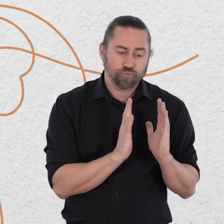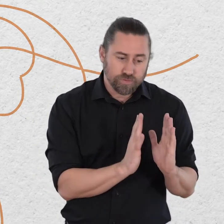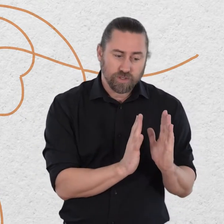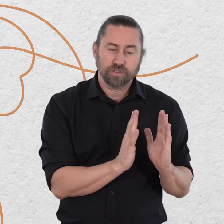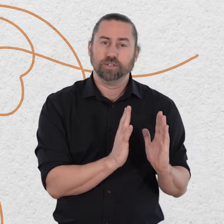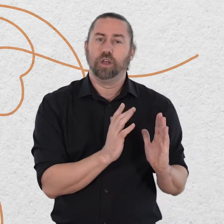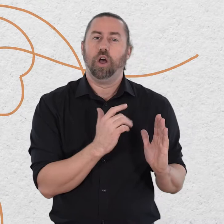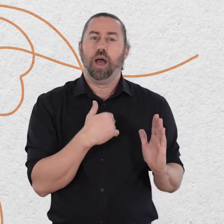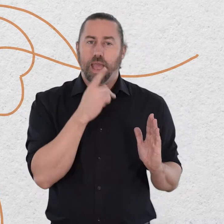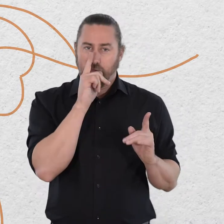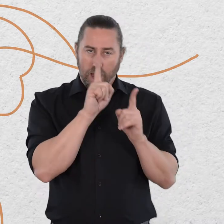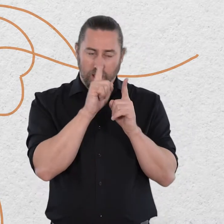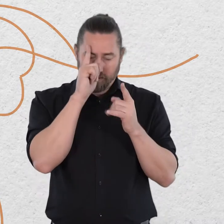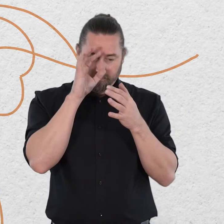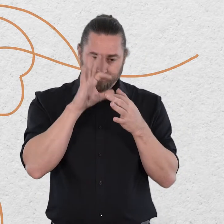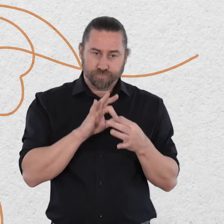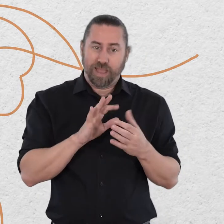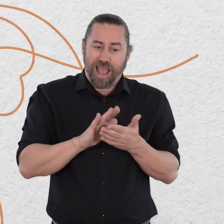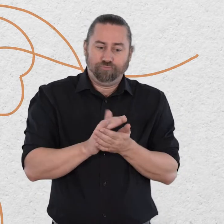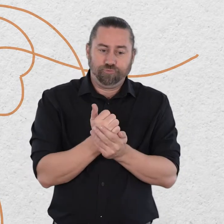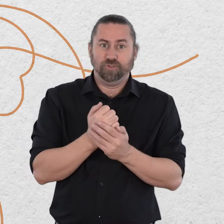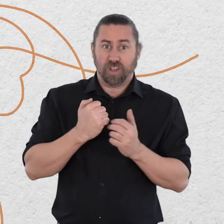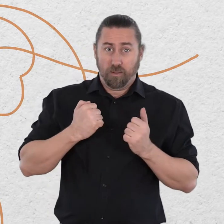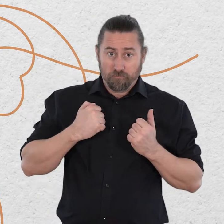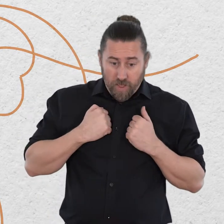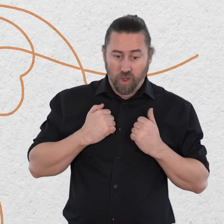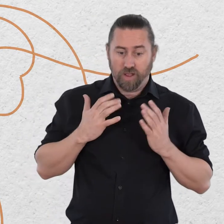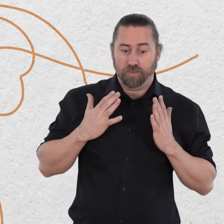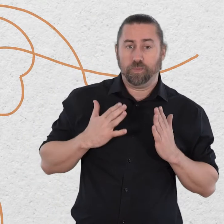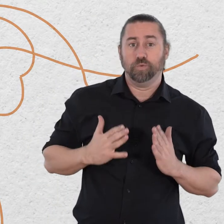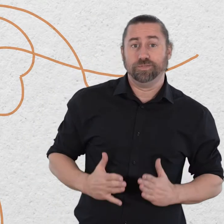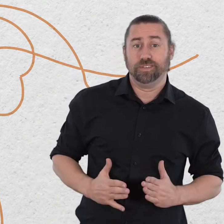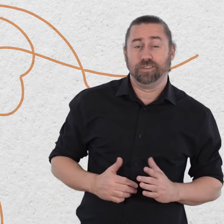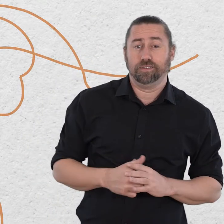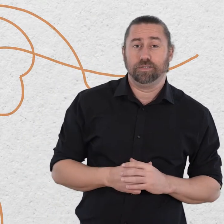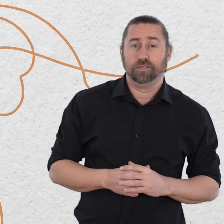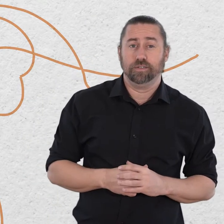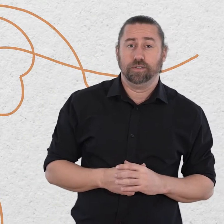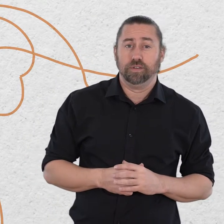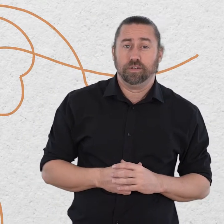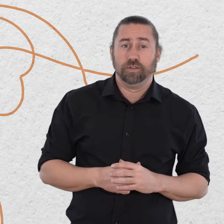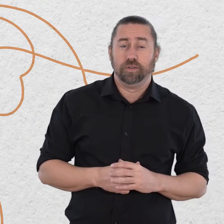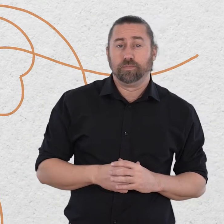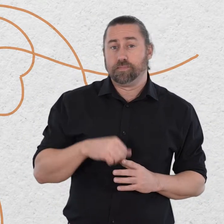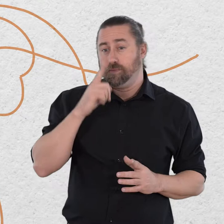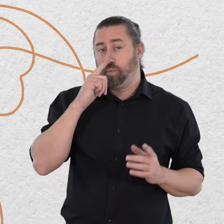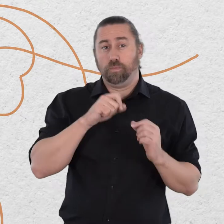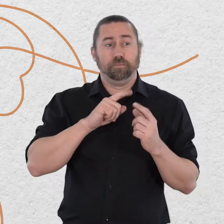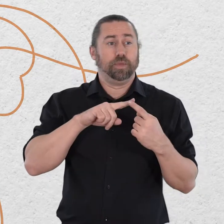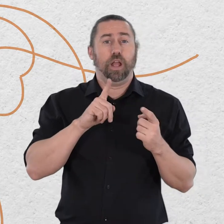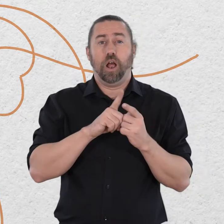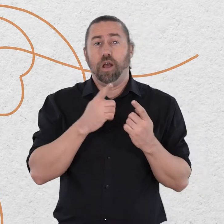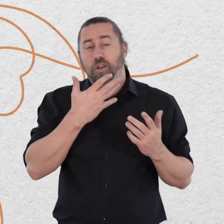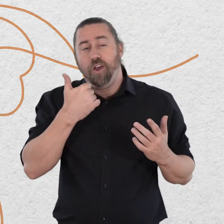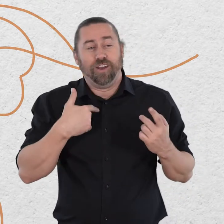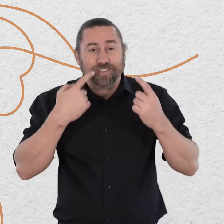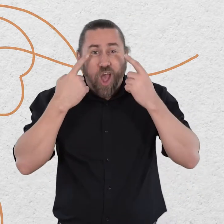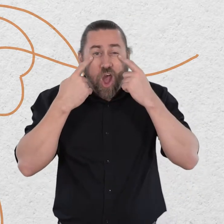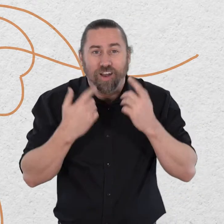tune into them and appreciate them and they can be external things like eyes or that you like